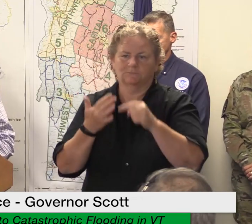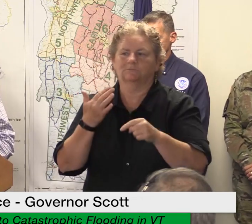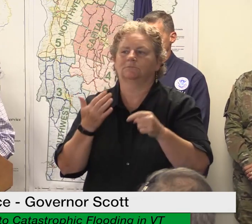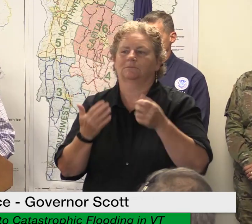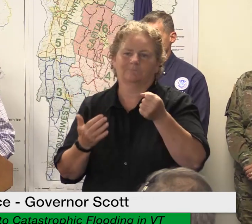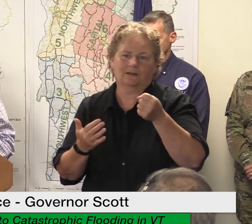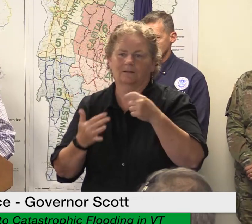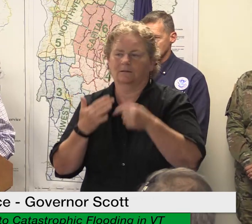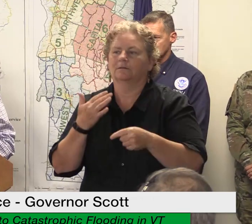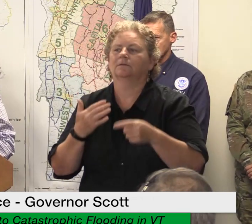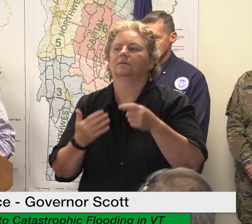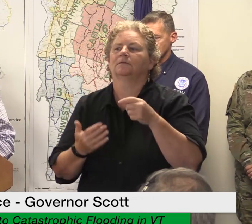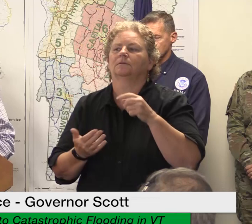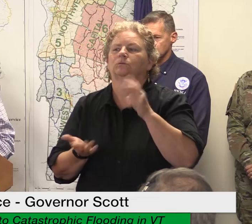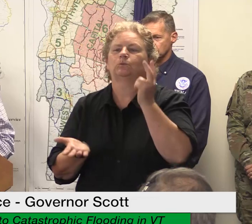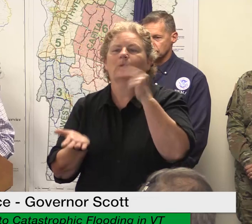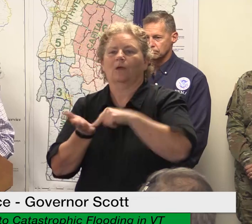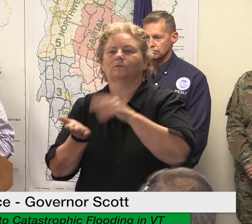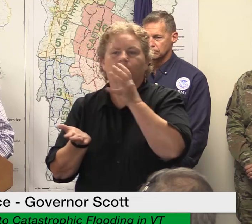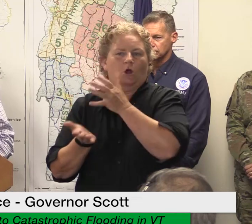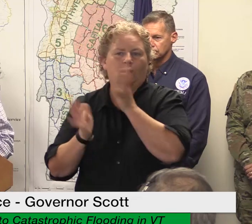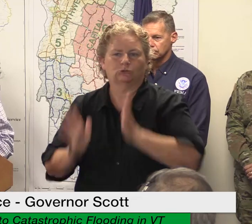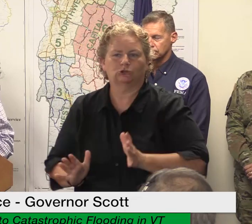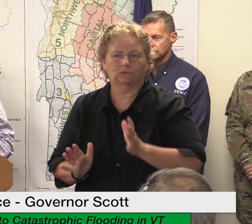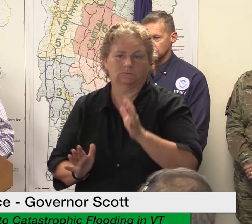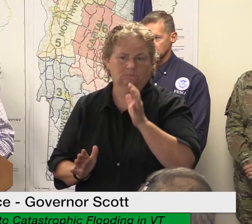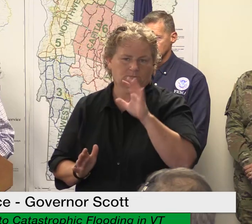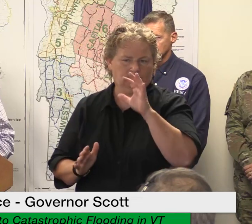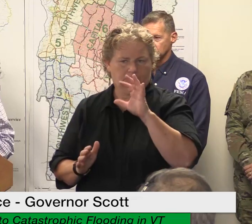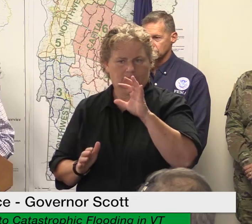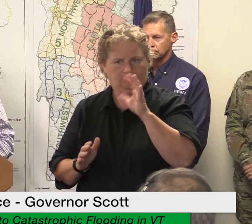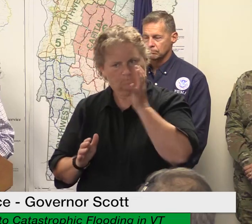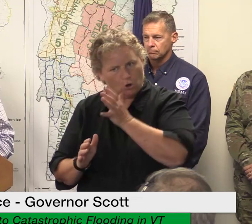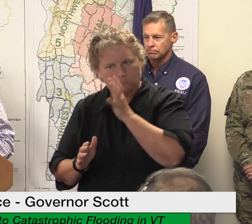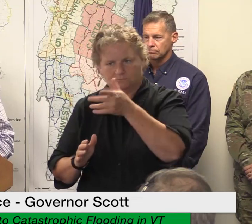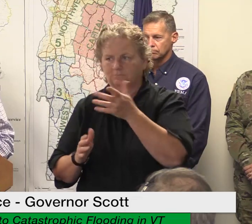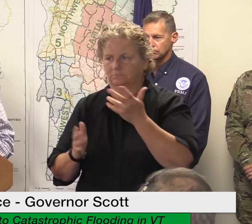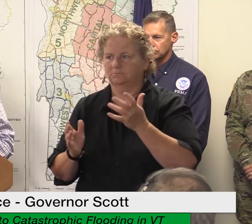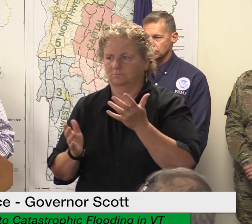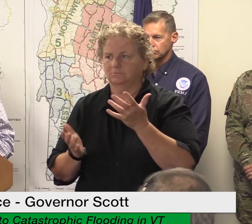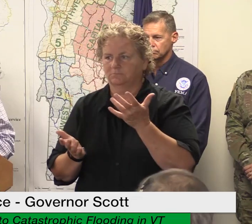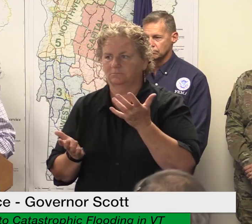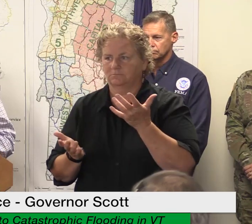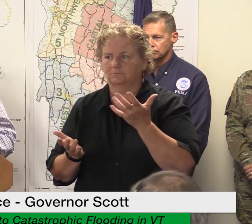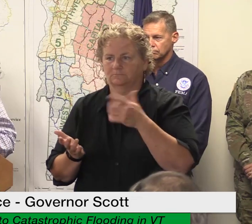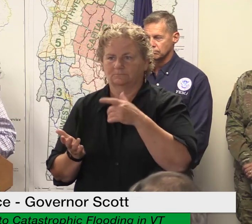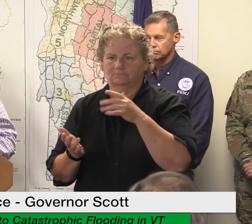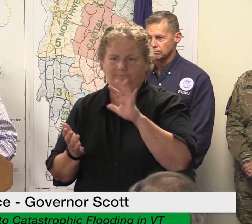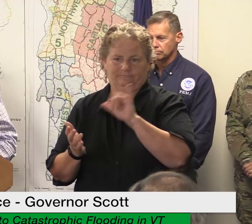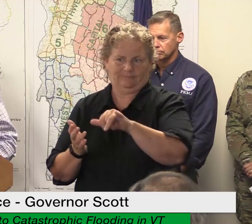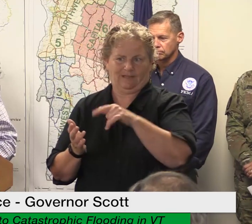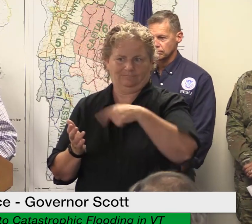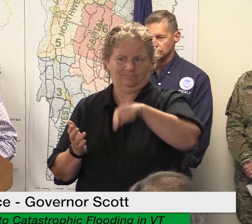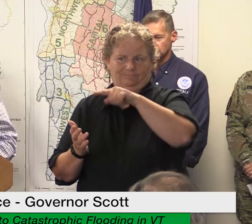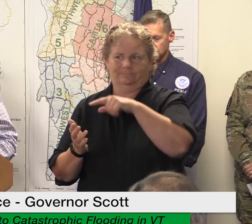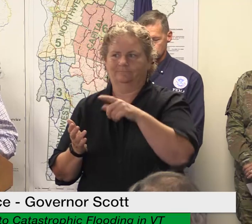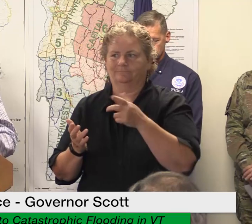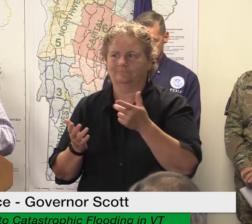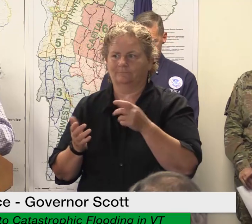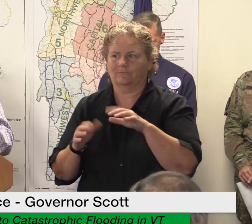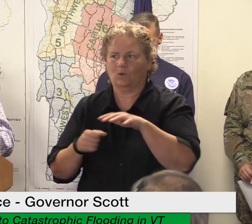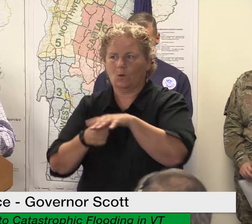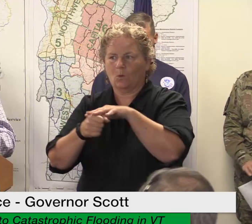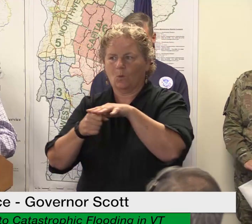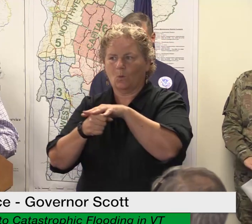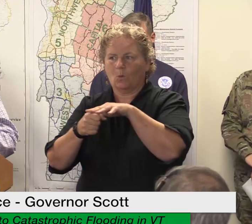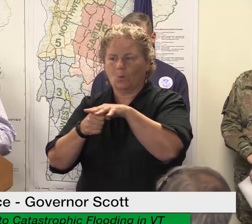their farm service agency through usda there is a lag in the reporting there's probably many more farmers that are behind